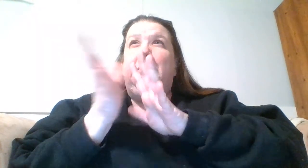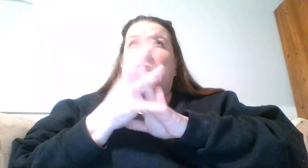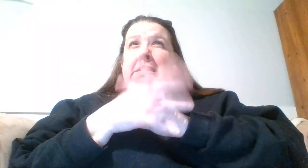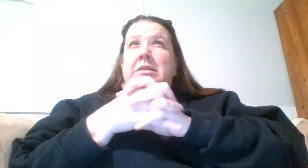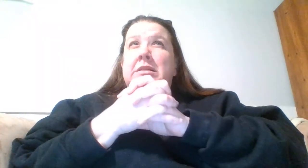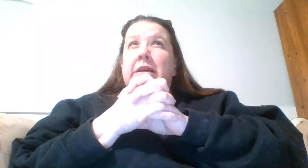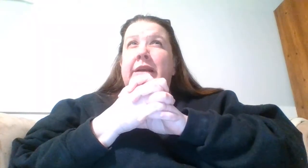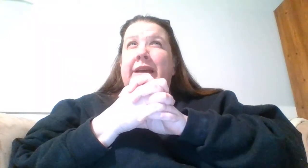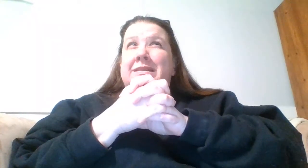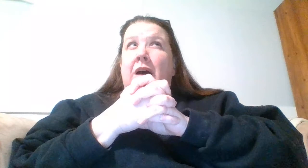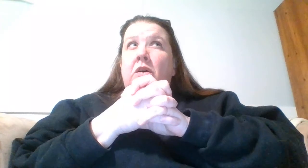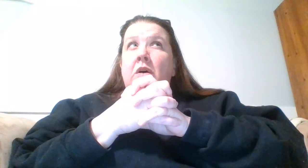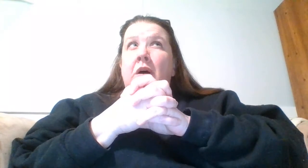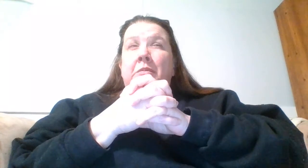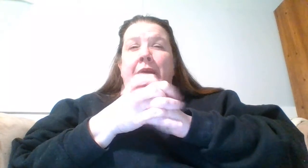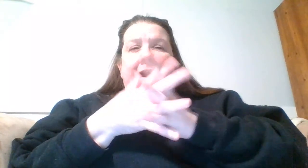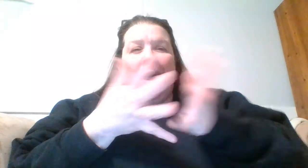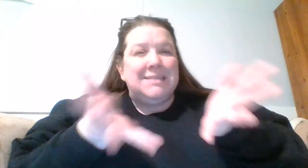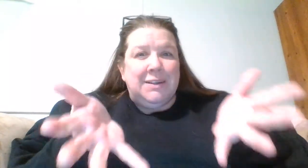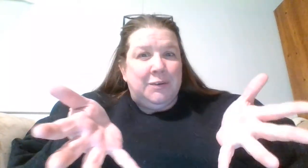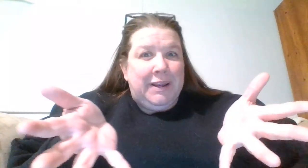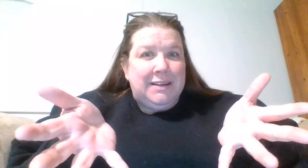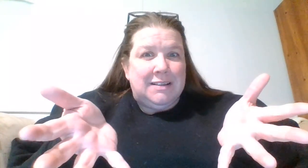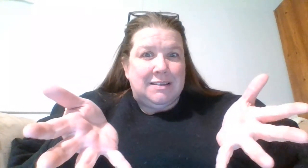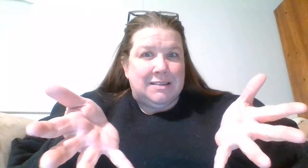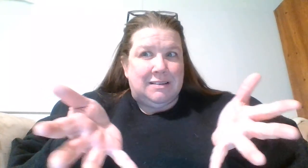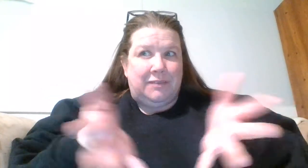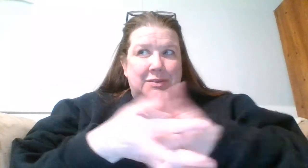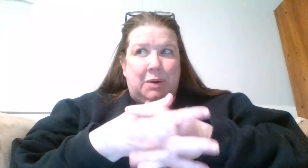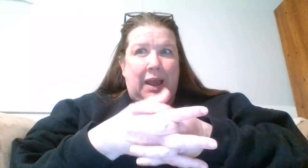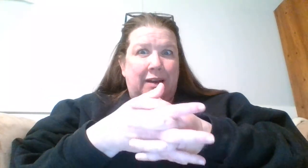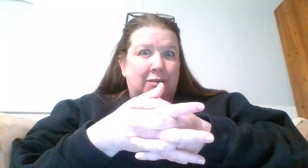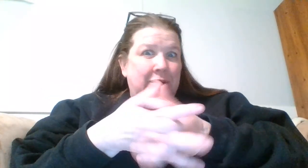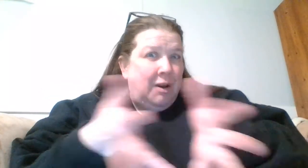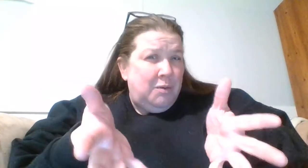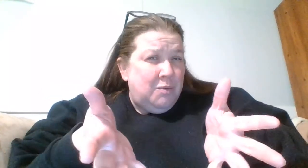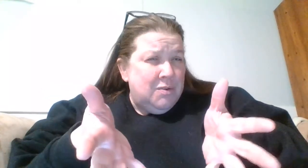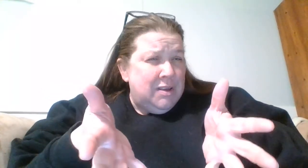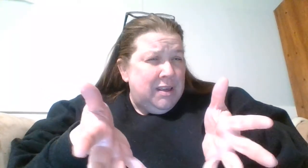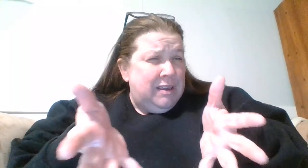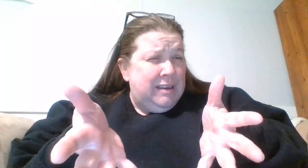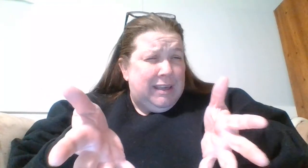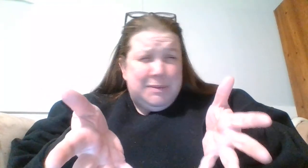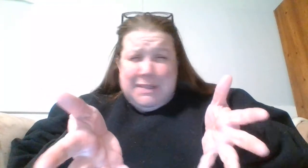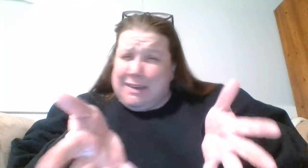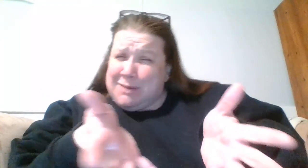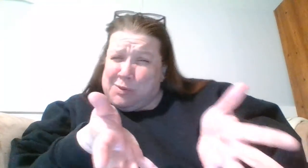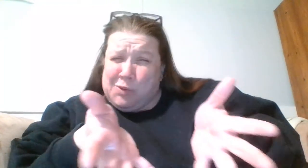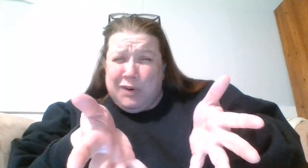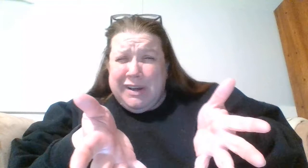plus in ASL, but he hasn't graded tons of stuff, so I don't know. He keeps saying don't worry,